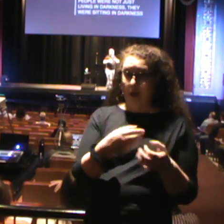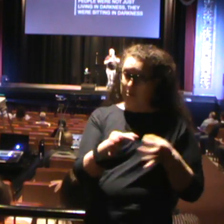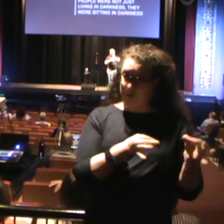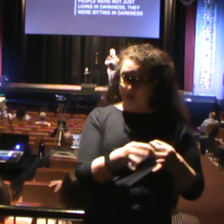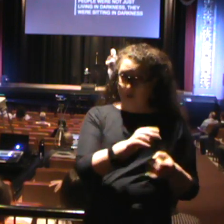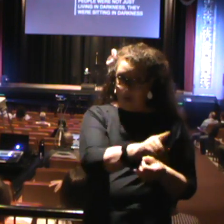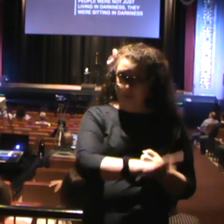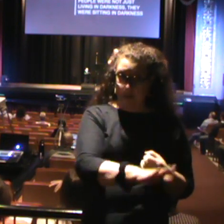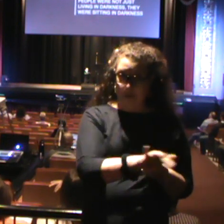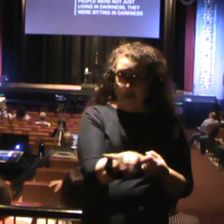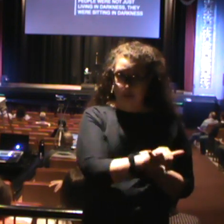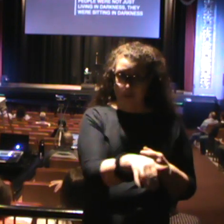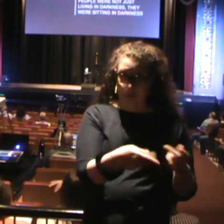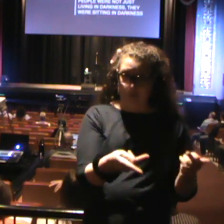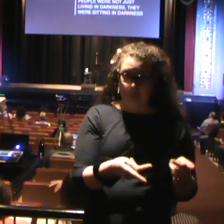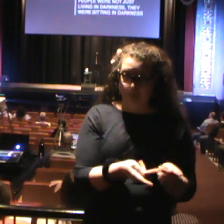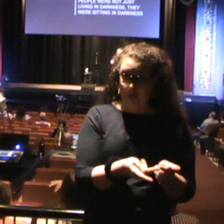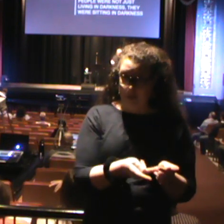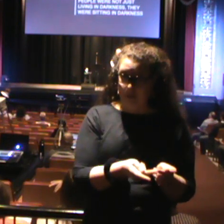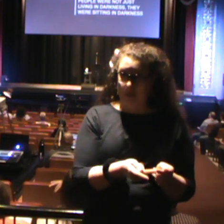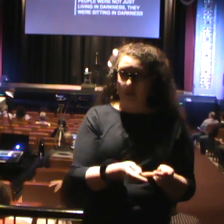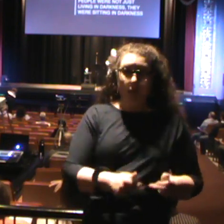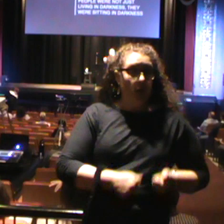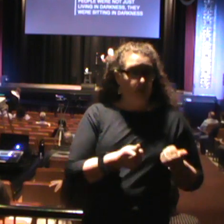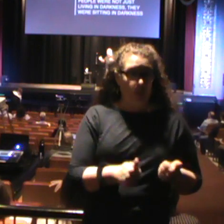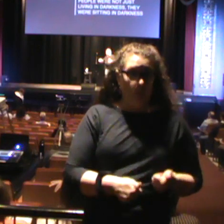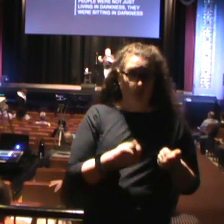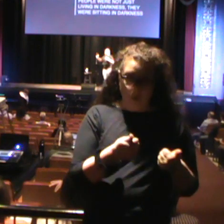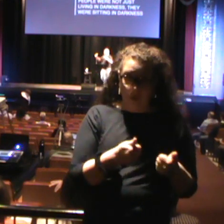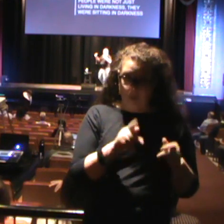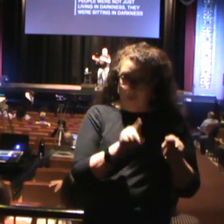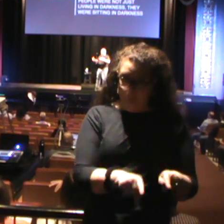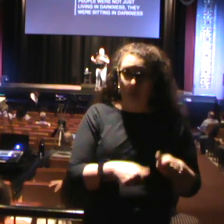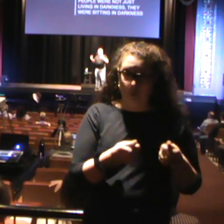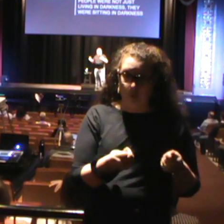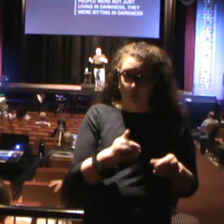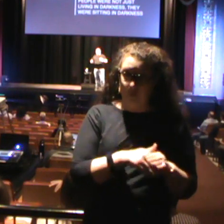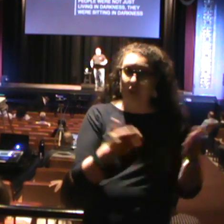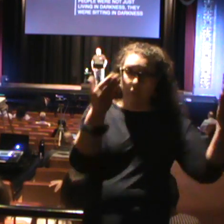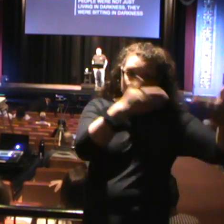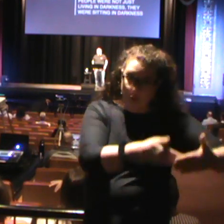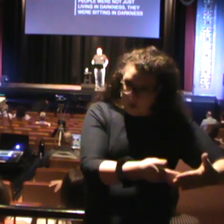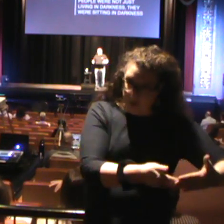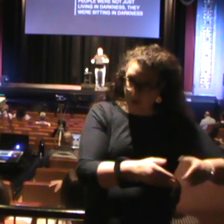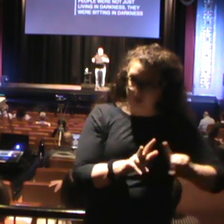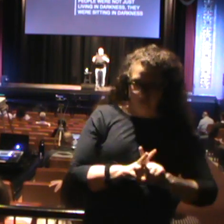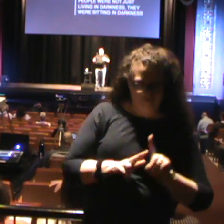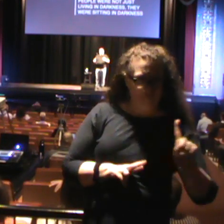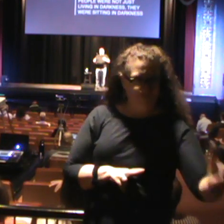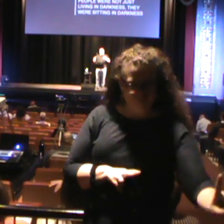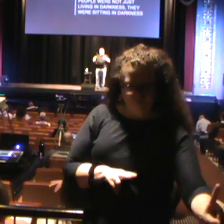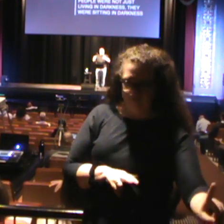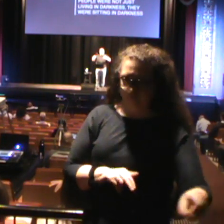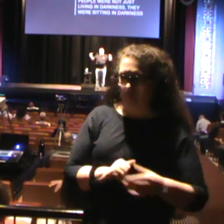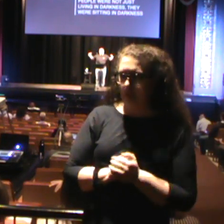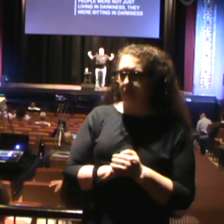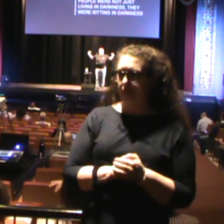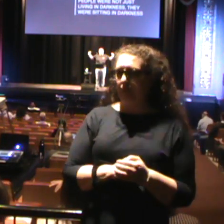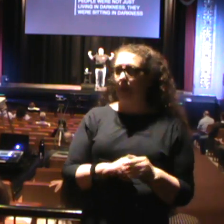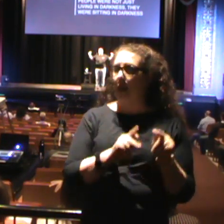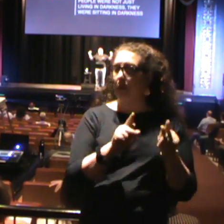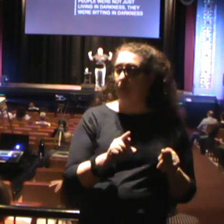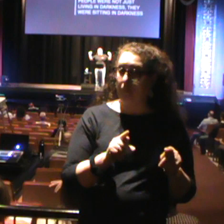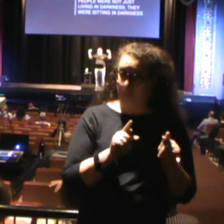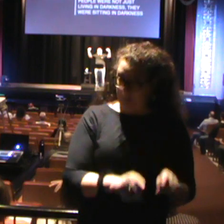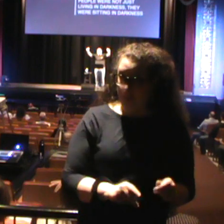Now Isaiah prophesized this 750 years before Jesus would come onto the scene. And when people were living